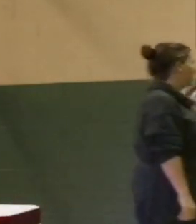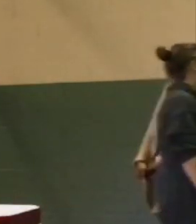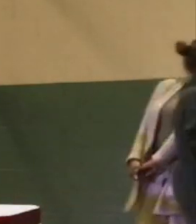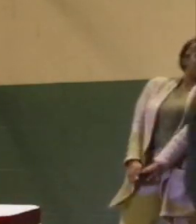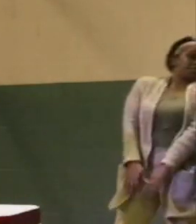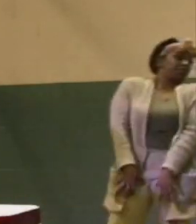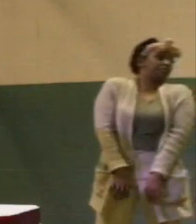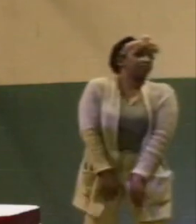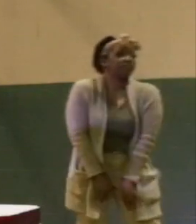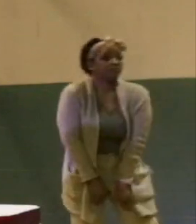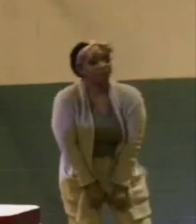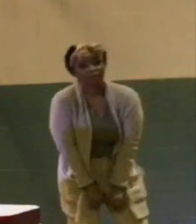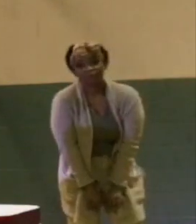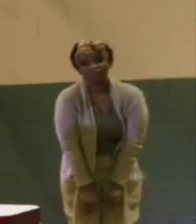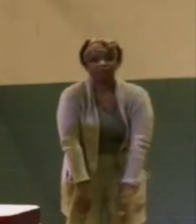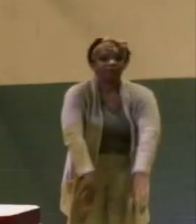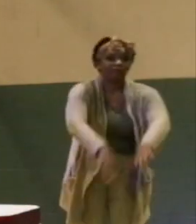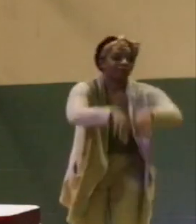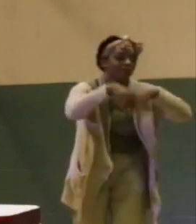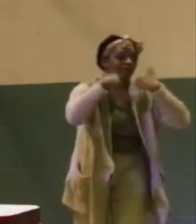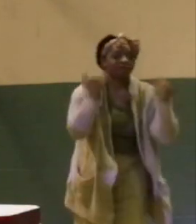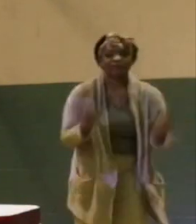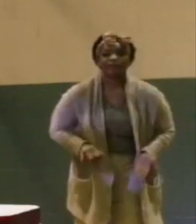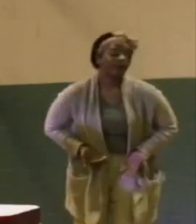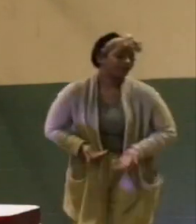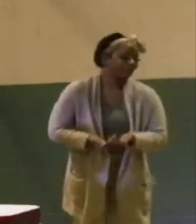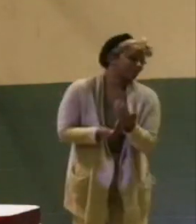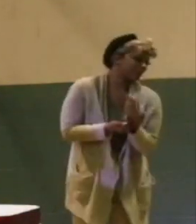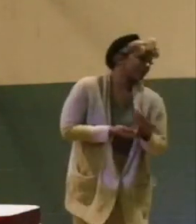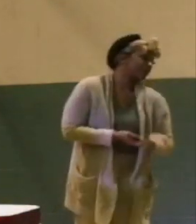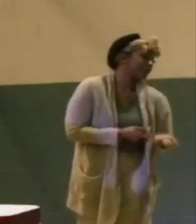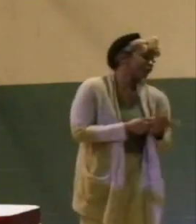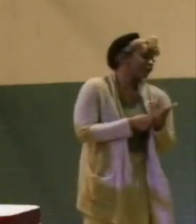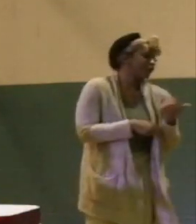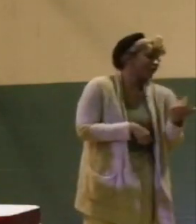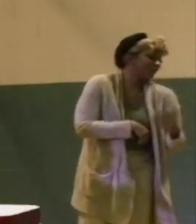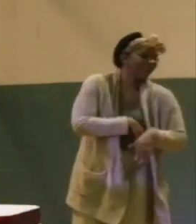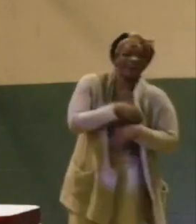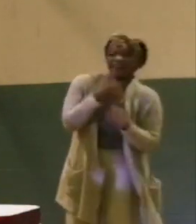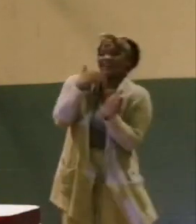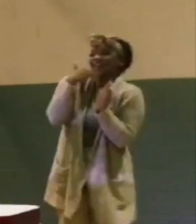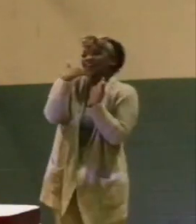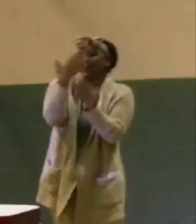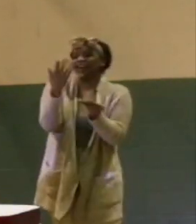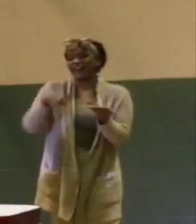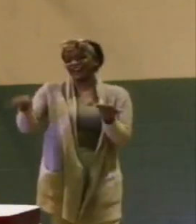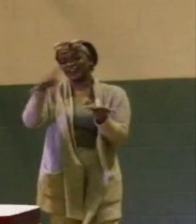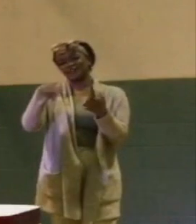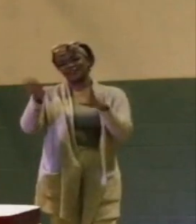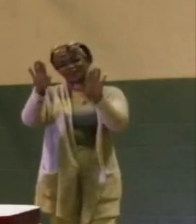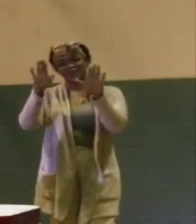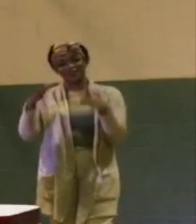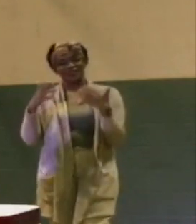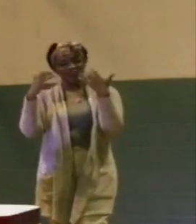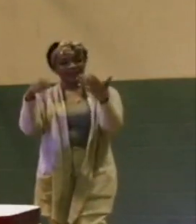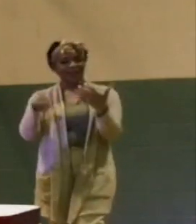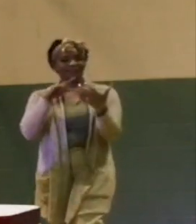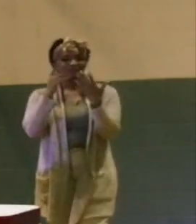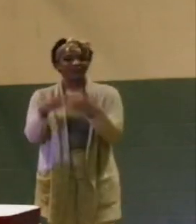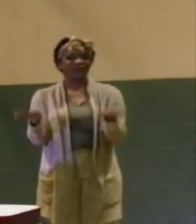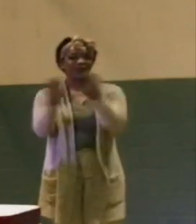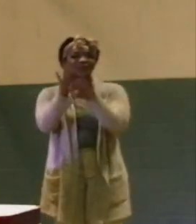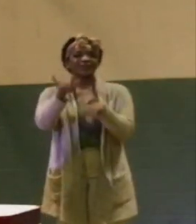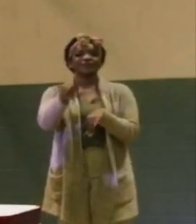a wonderful audience. This concludes the Q&A form, portion of our form. I'd like to thank